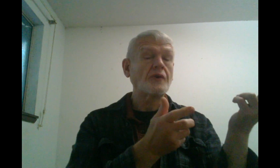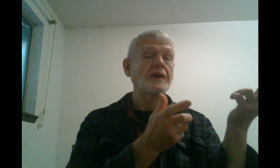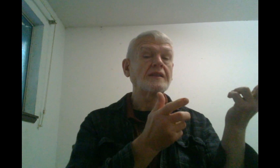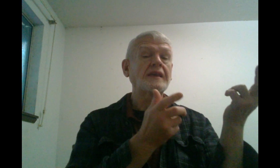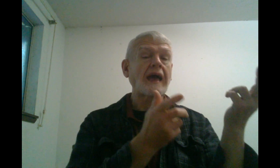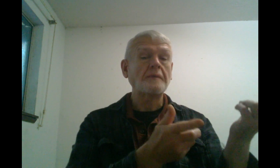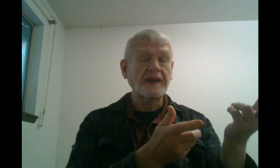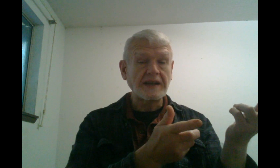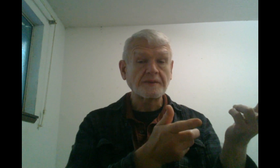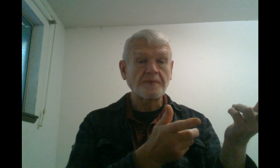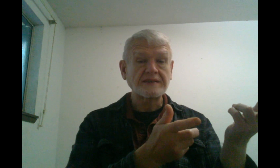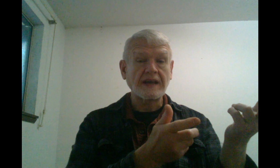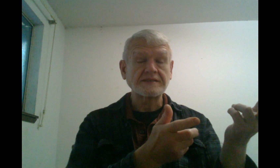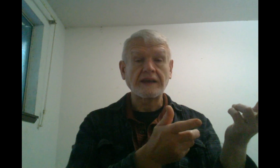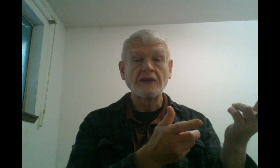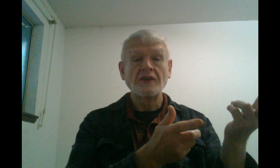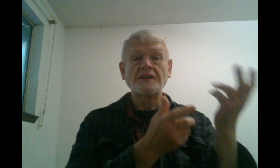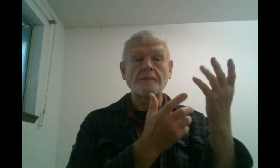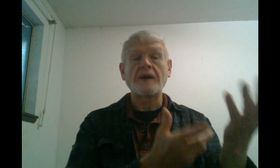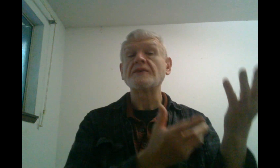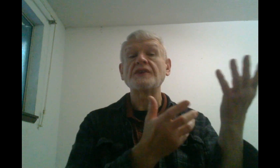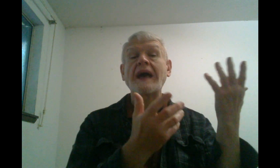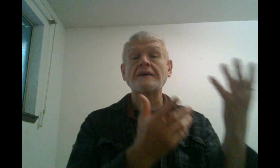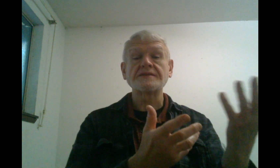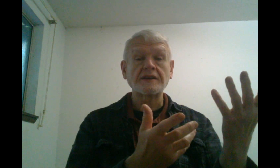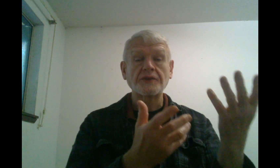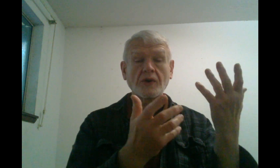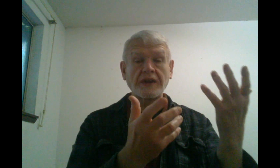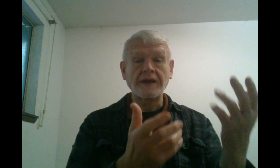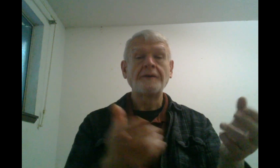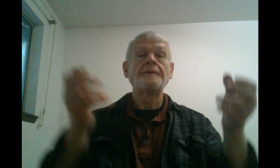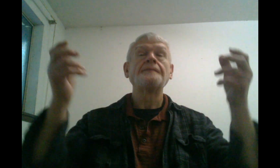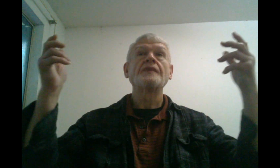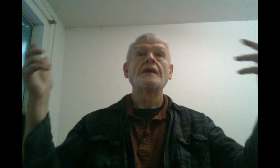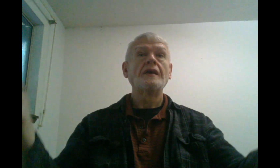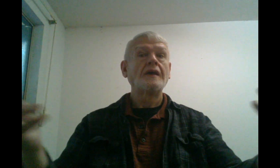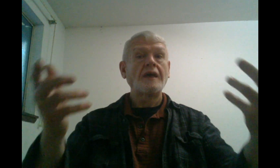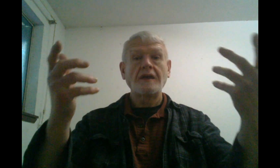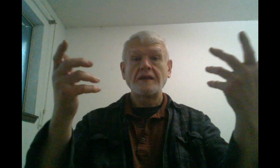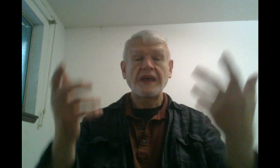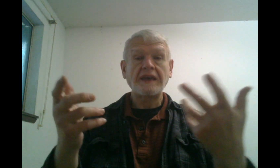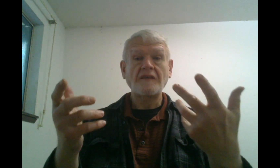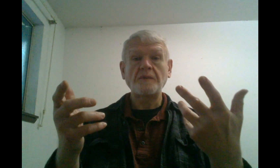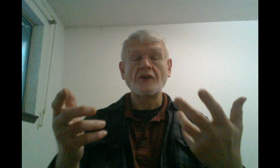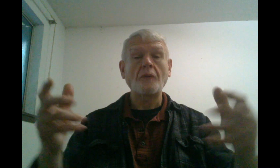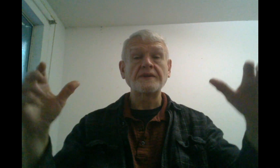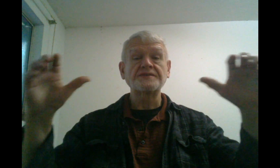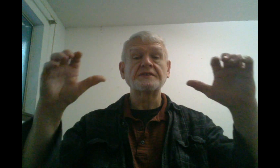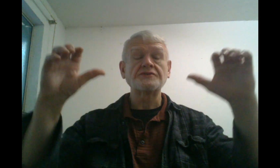doing the application processing, the Bremerton Housing Authority. They have been open since